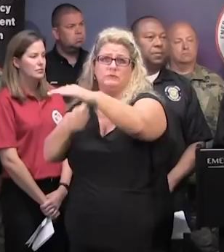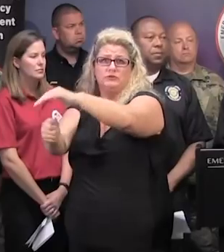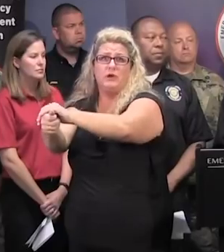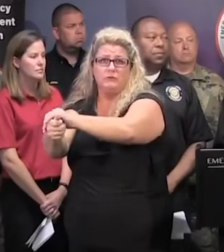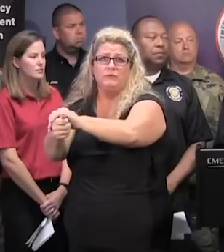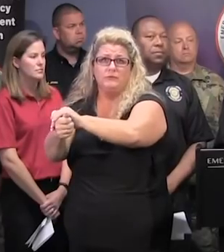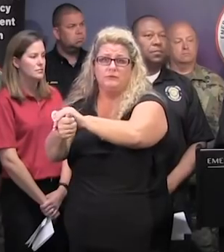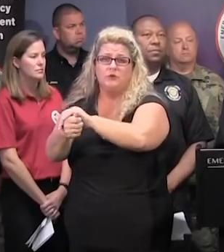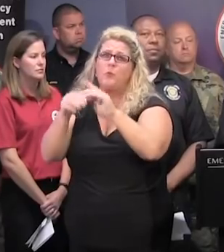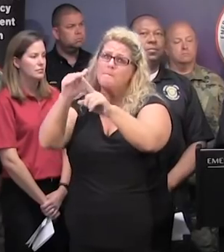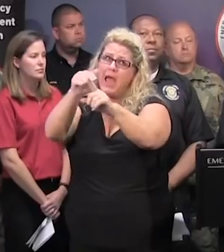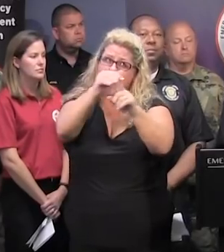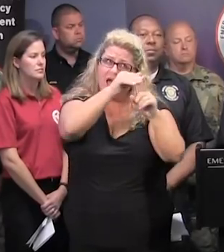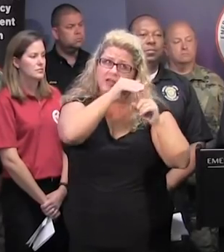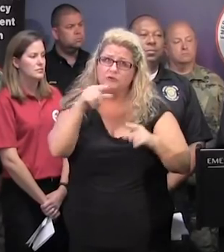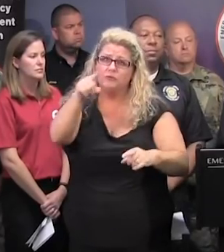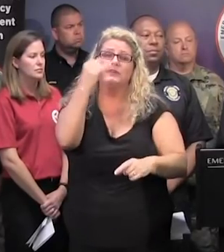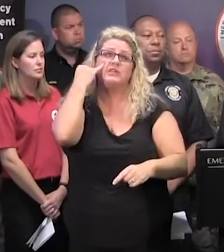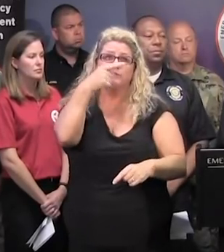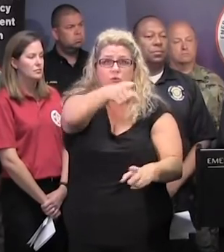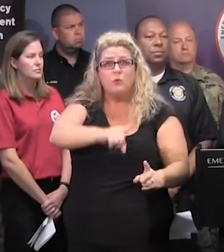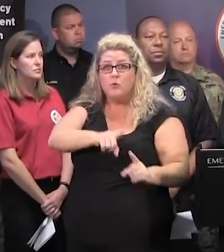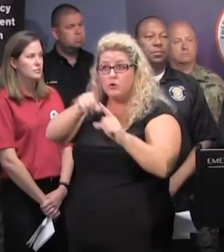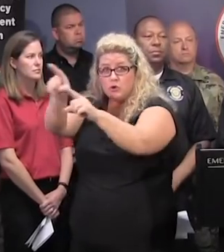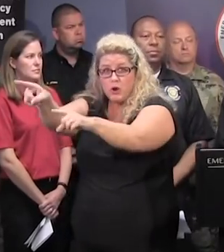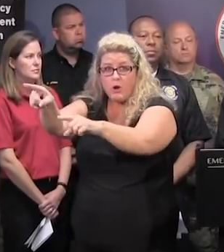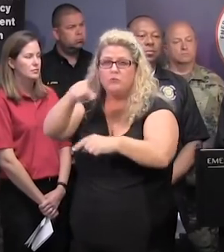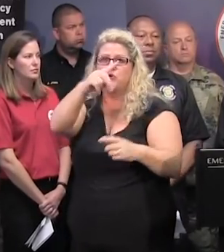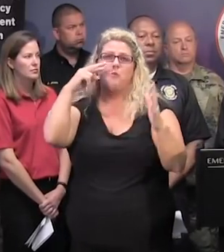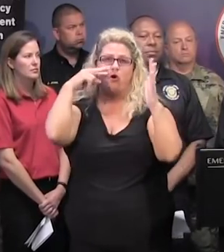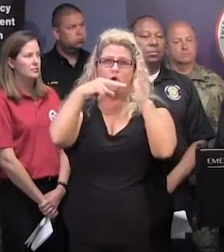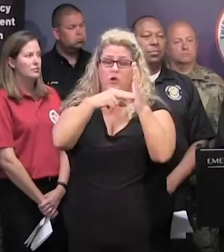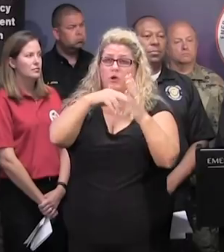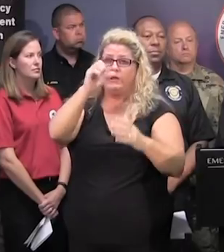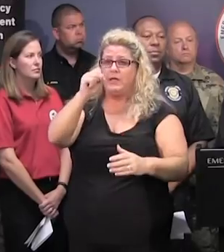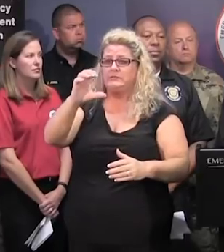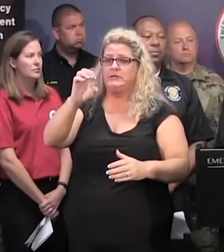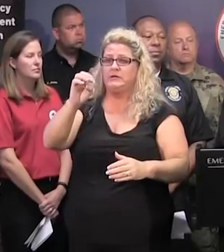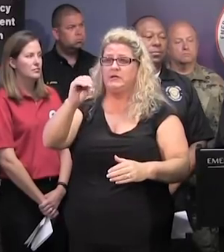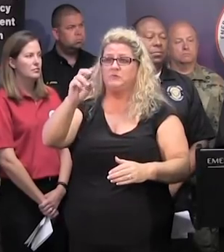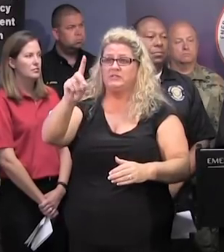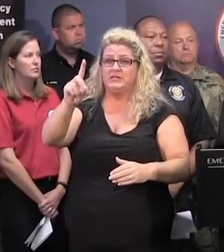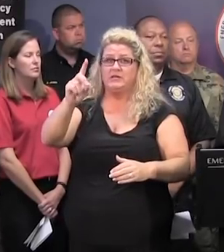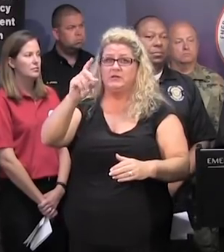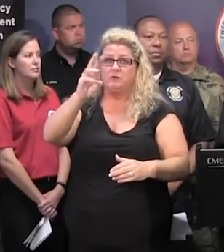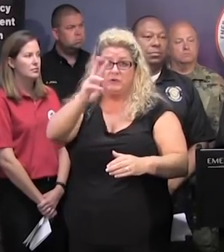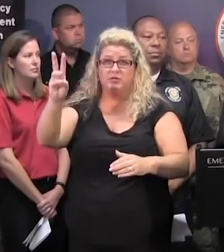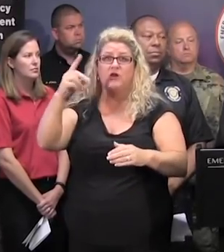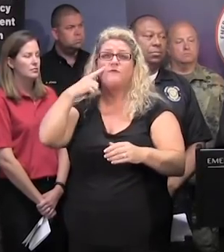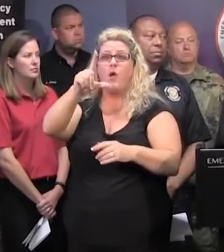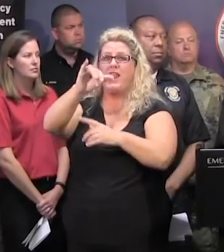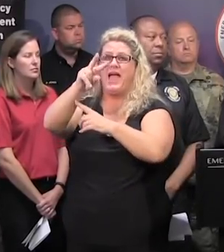As a reminder, if you are going to a shelter, check your SCEMD website for the live number of